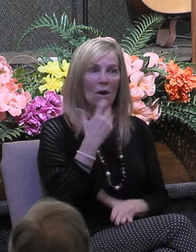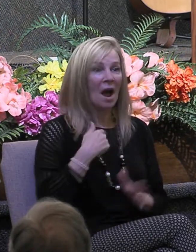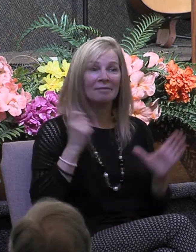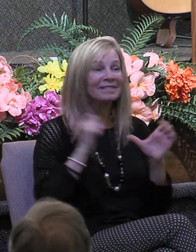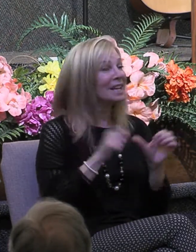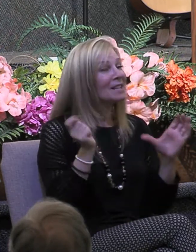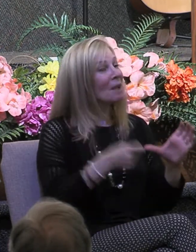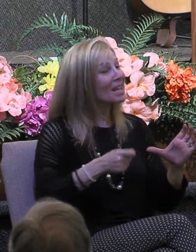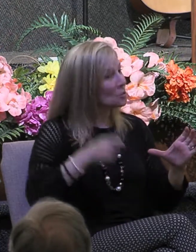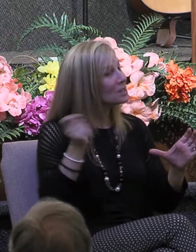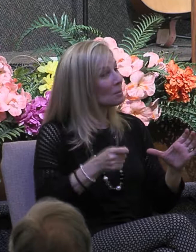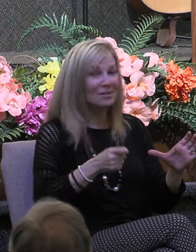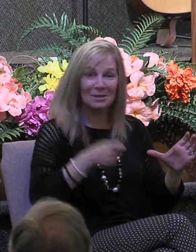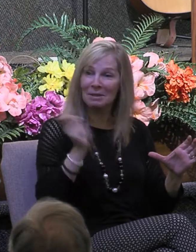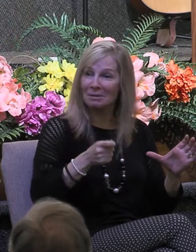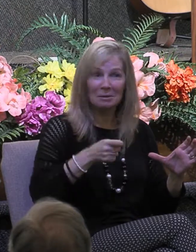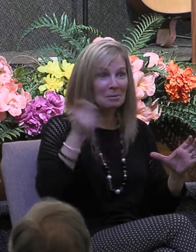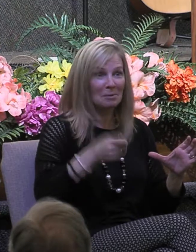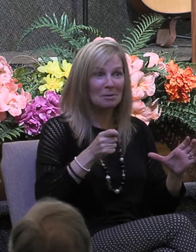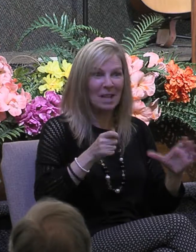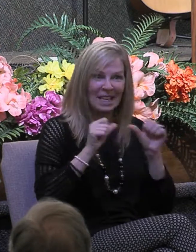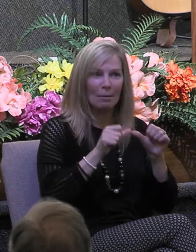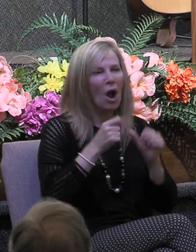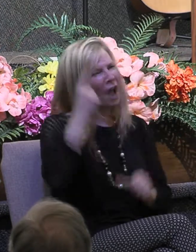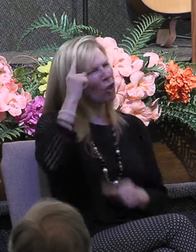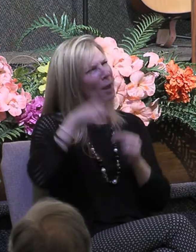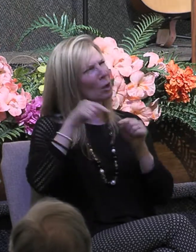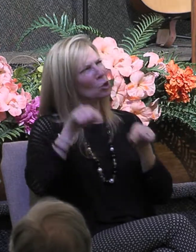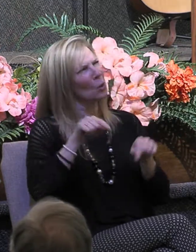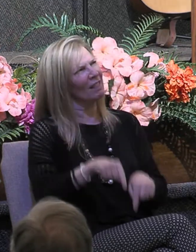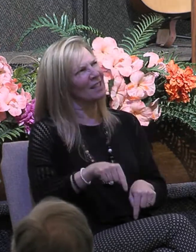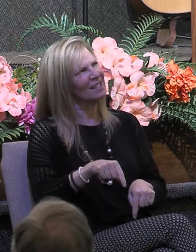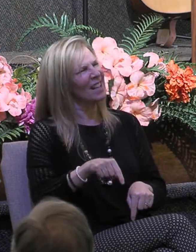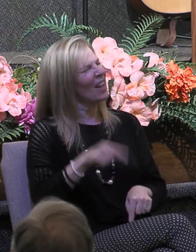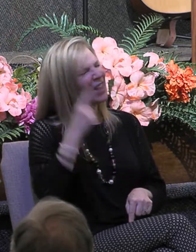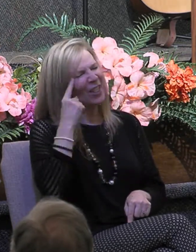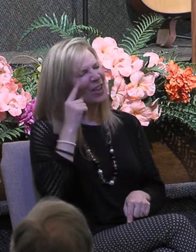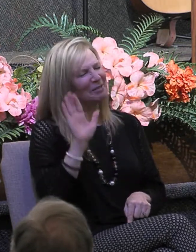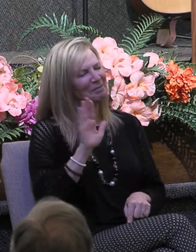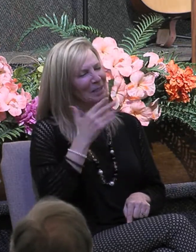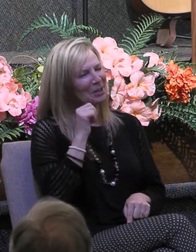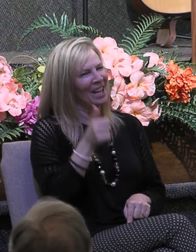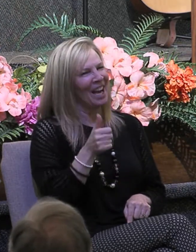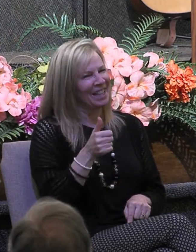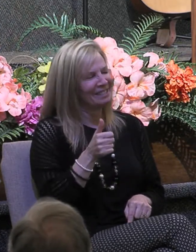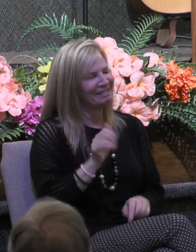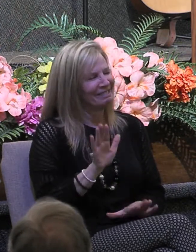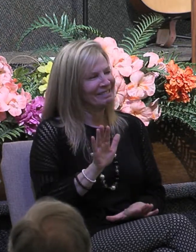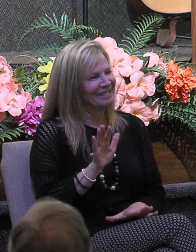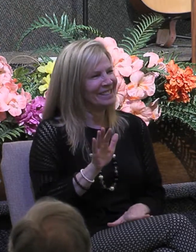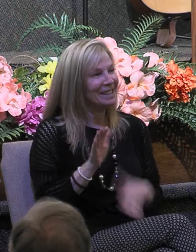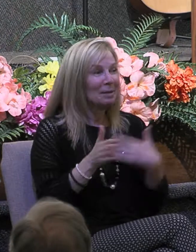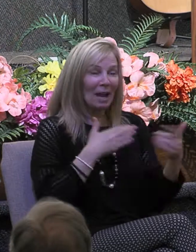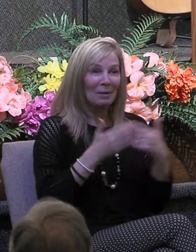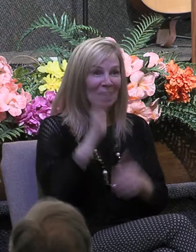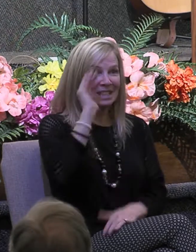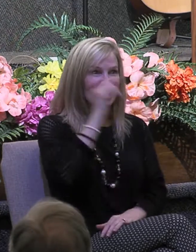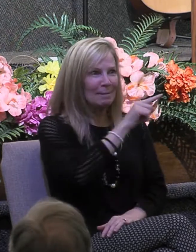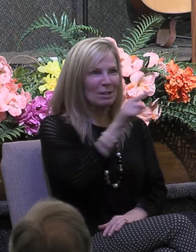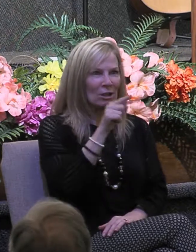when it seems and I thought about doing this and then I thought I'll just read this when it seems that they can't stand it any